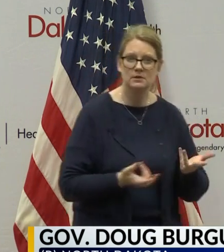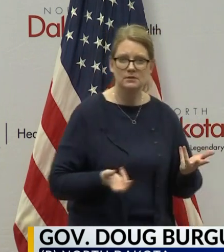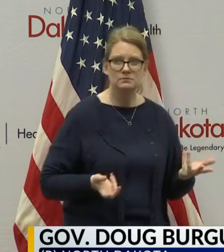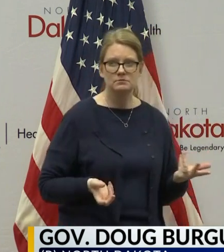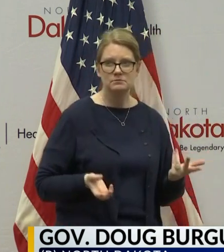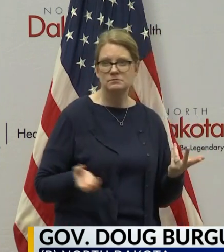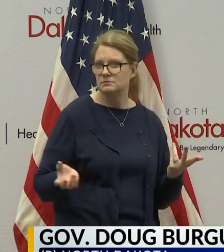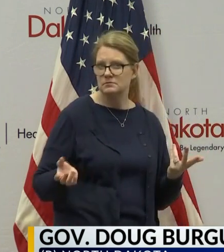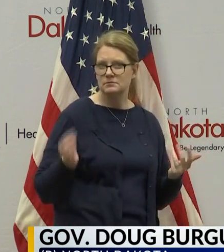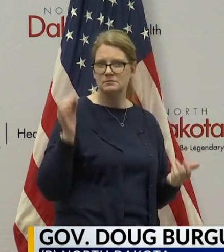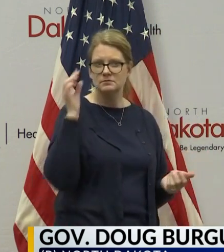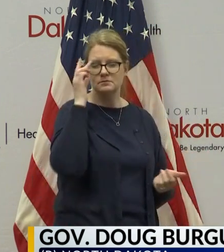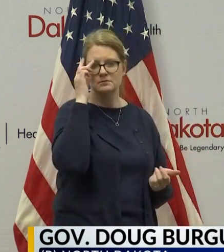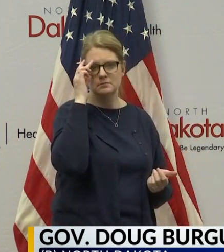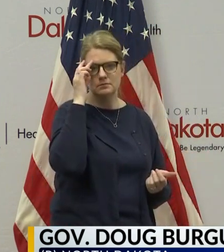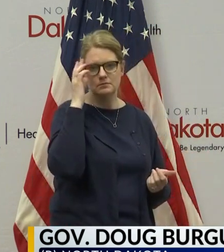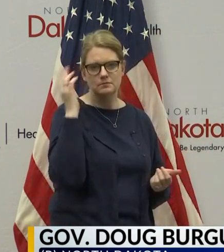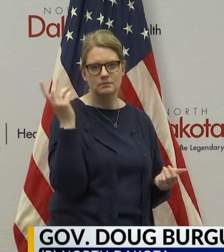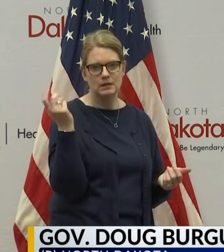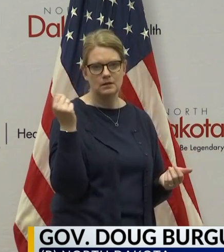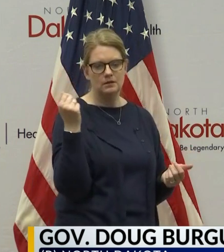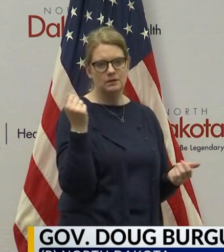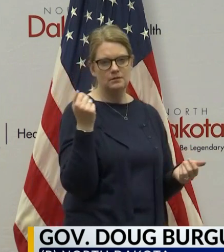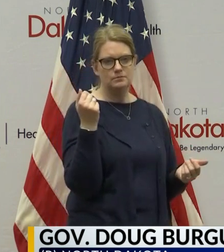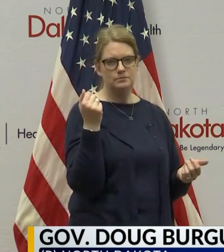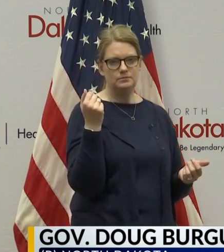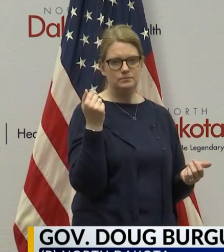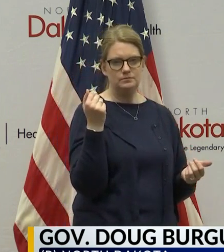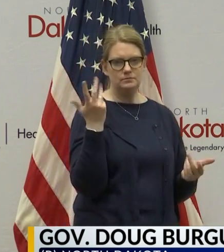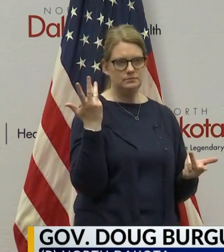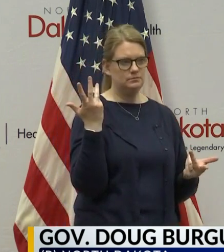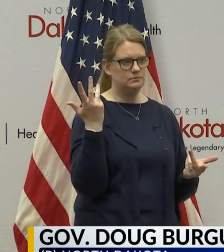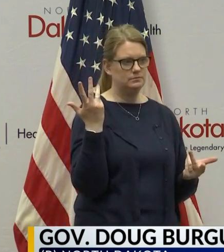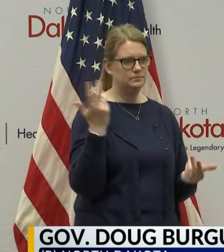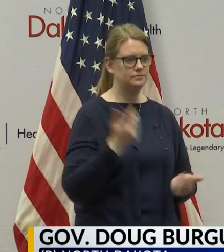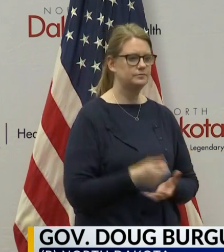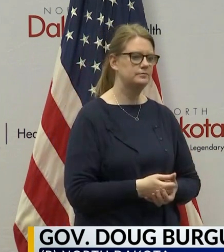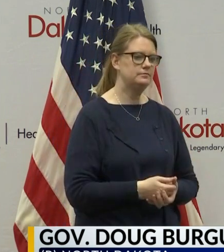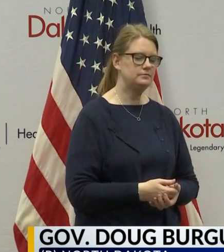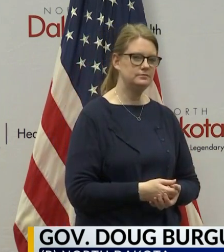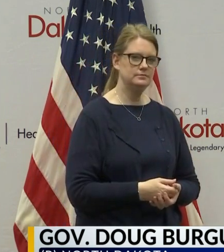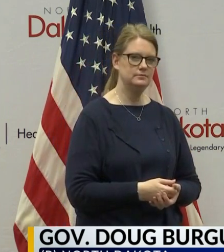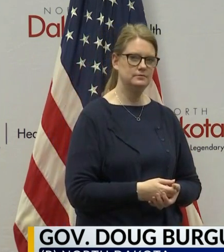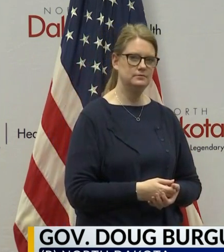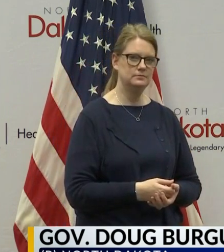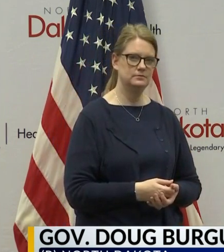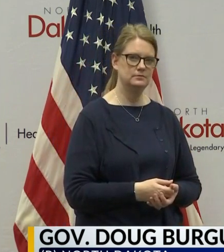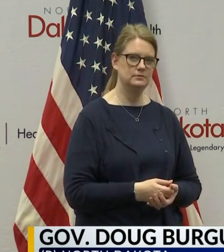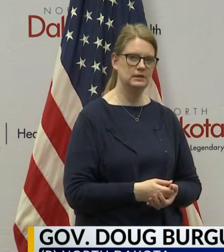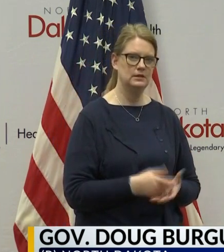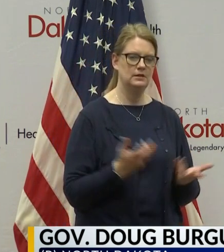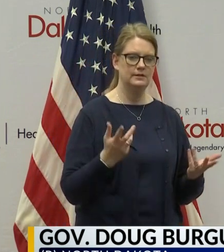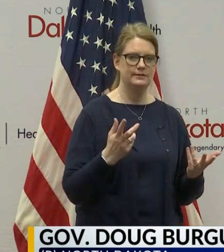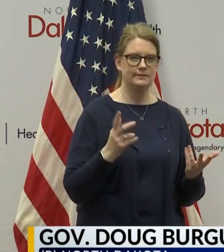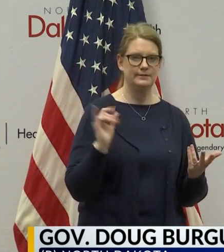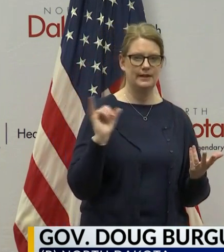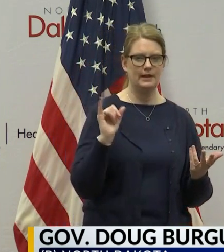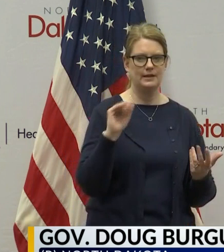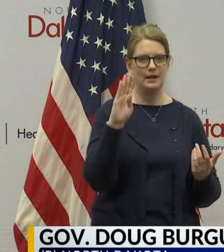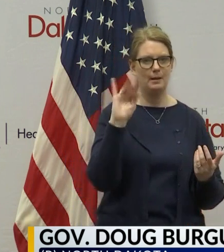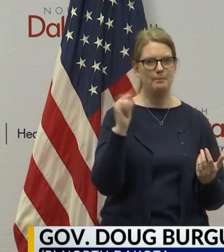know, again, – you know, in some kind of a Big Brother Mission Impossible